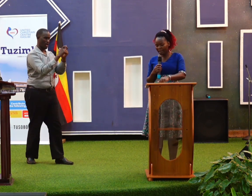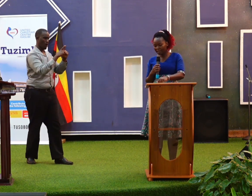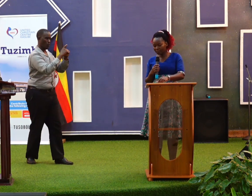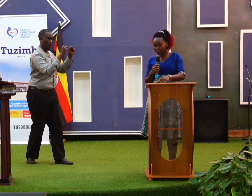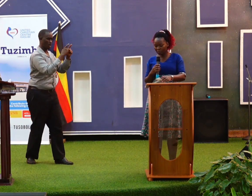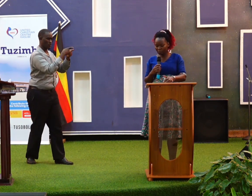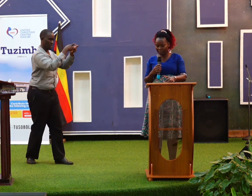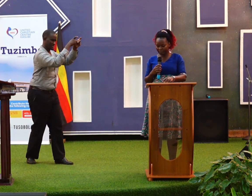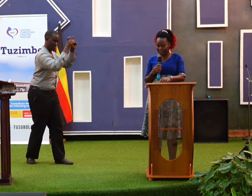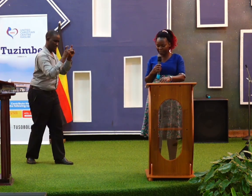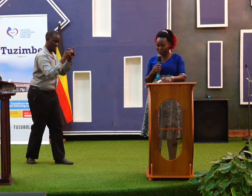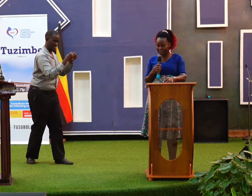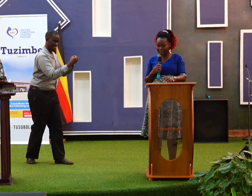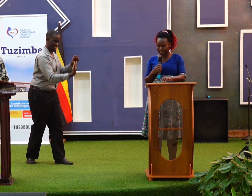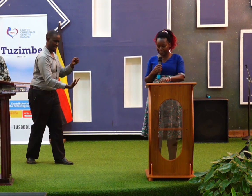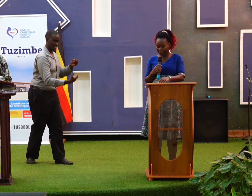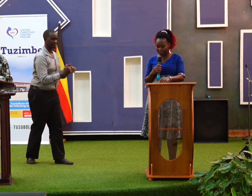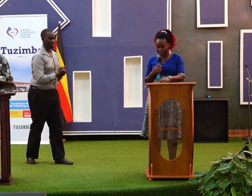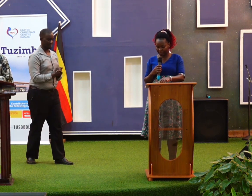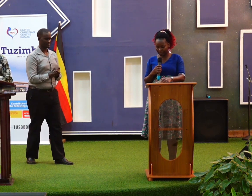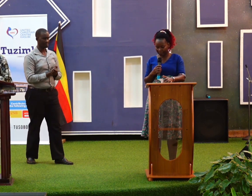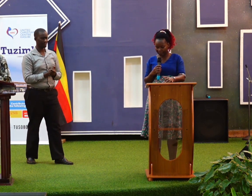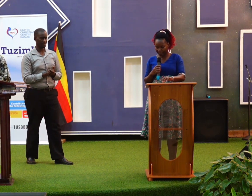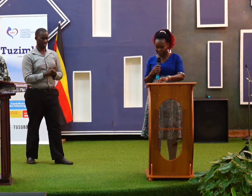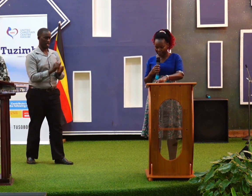While Paul was speaking to his son Timothy,